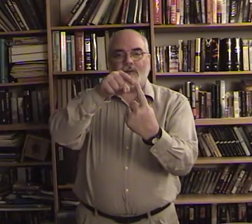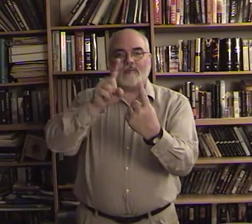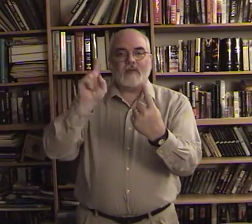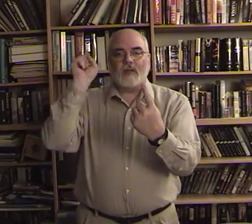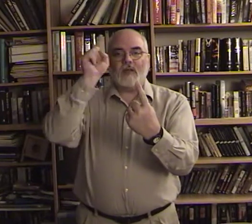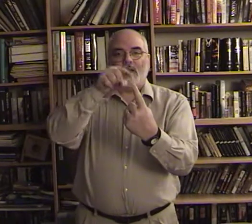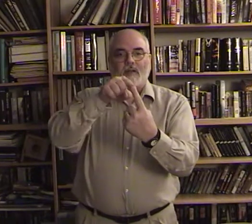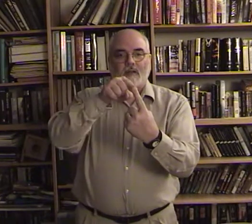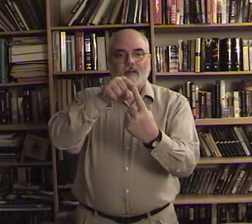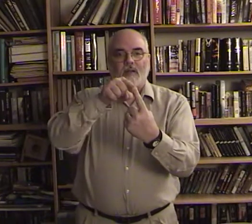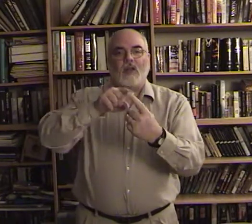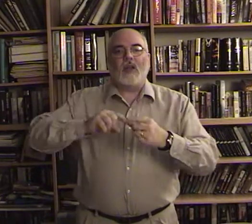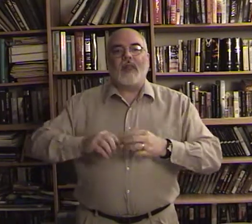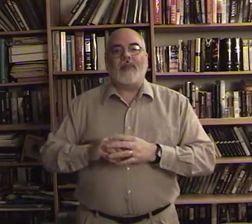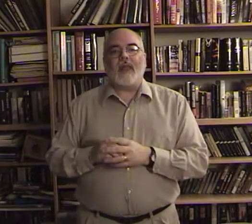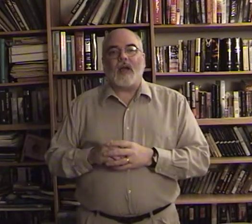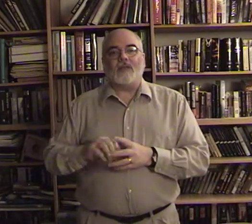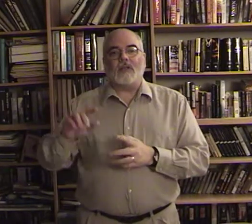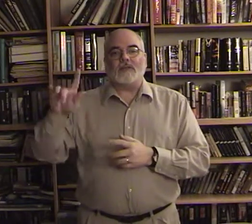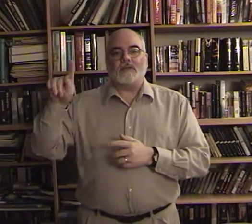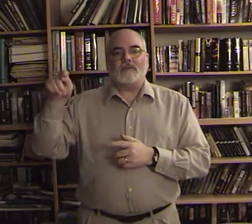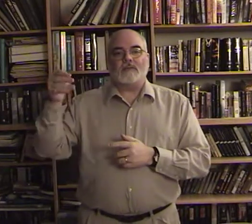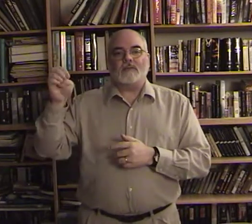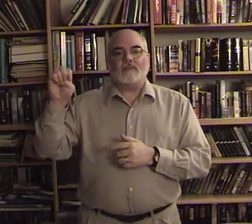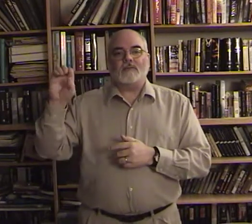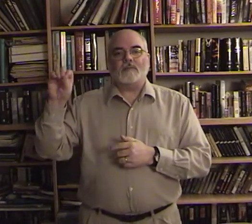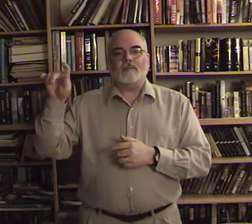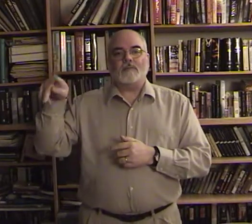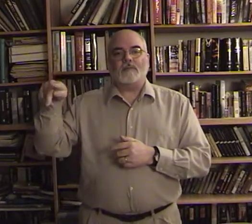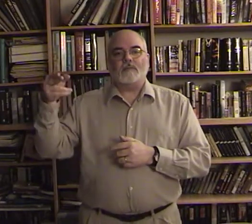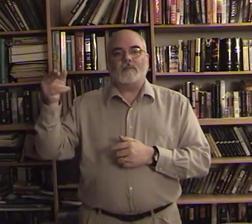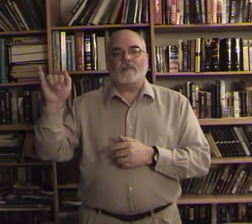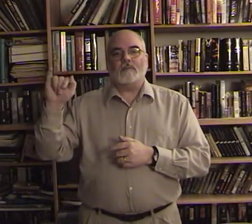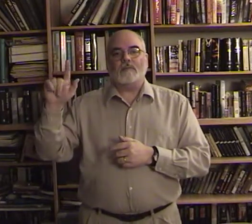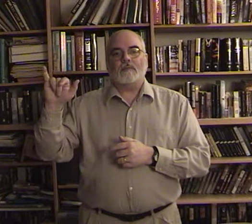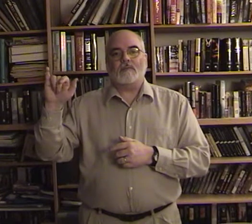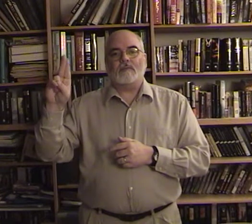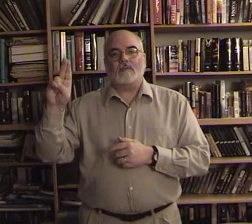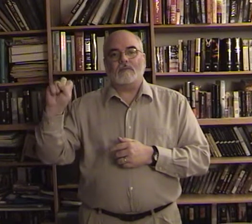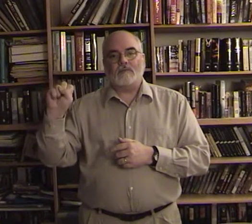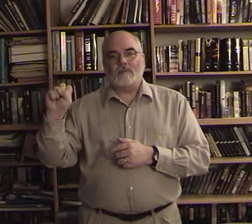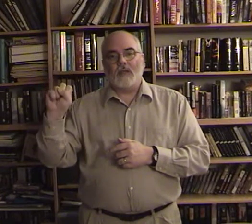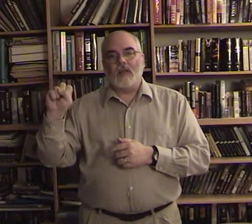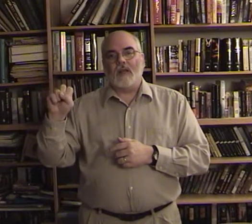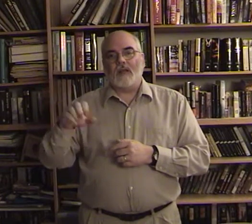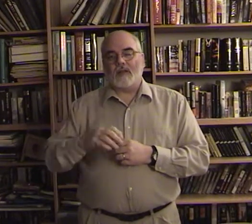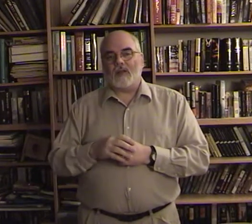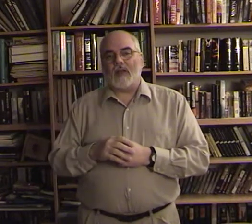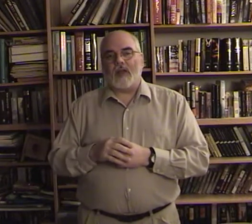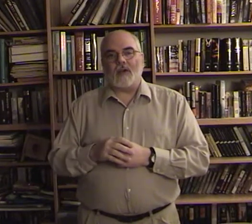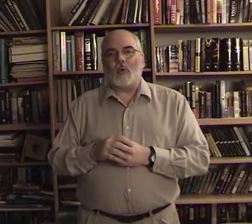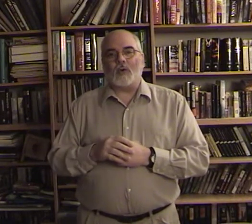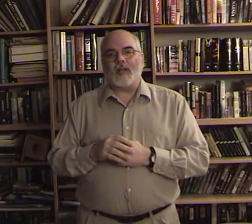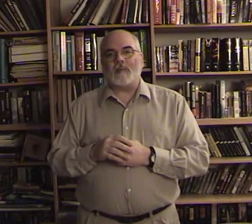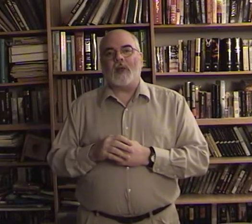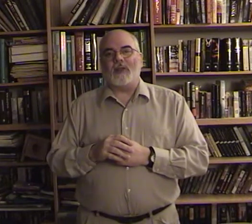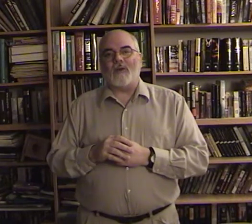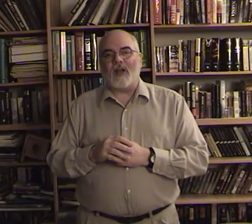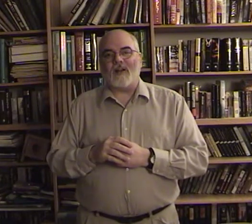theophilus okay i don't know whether i spelled that right or